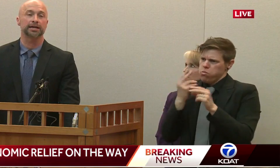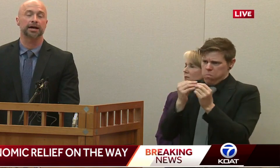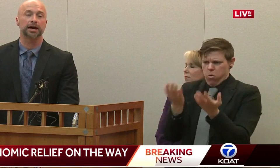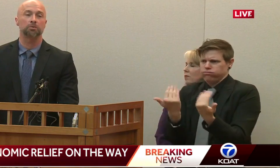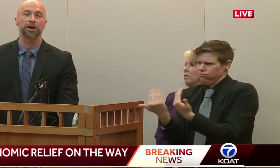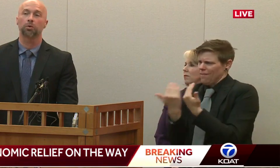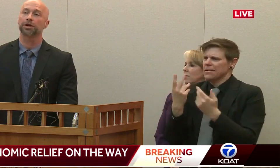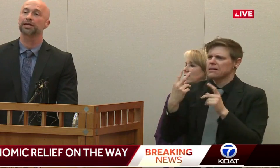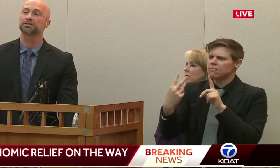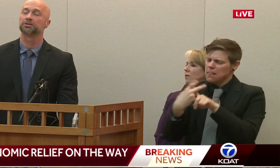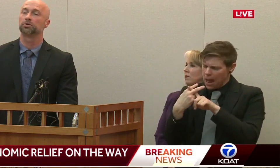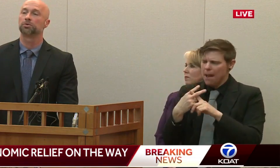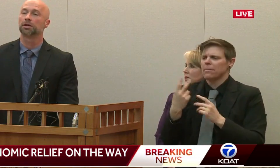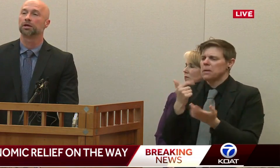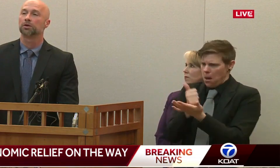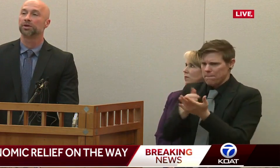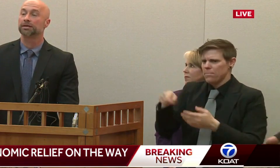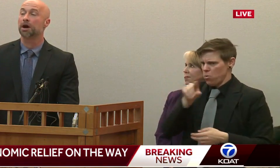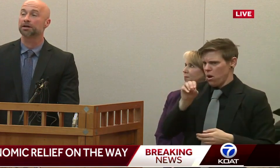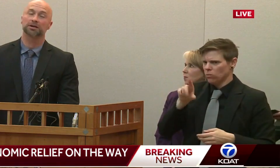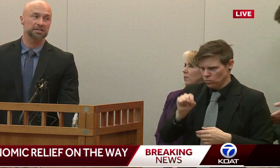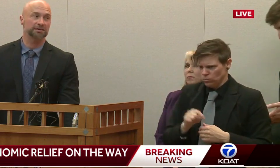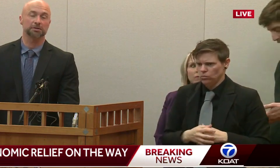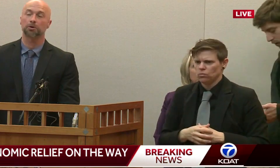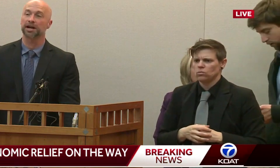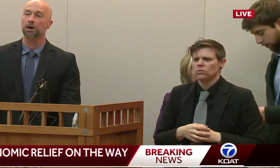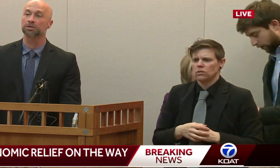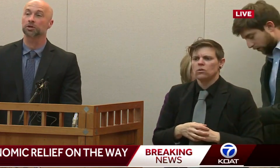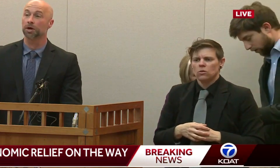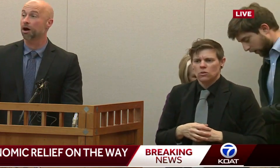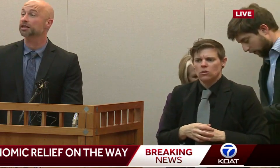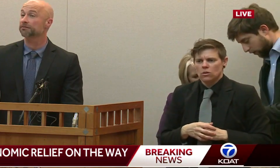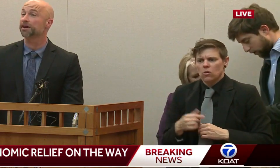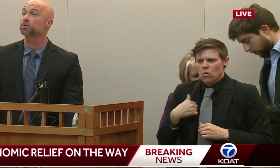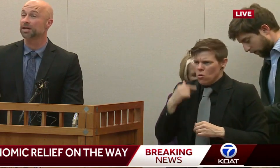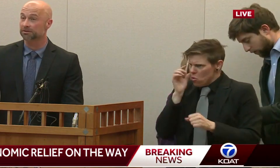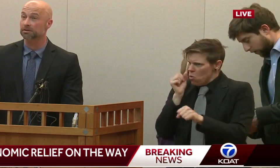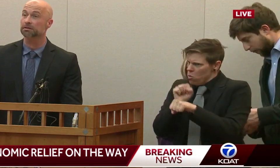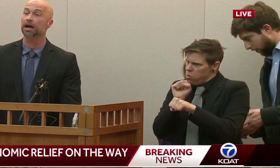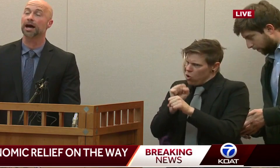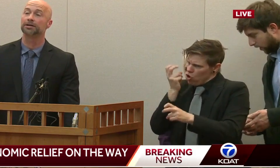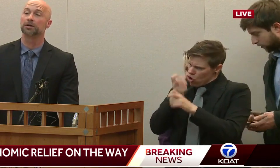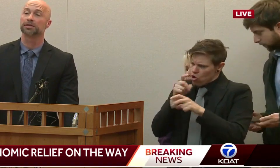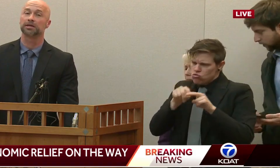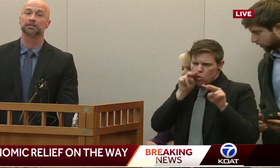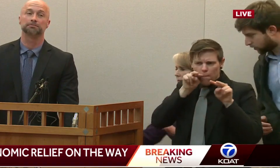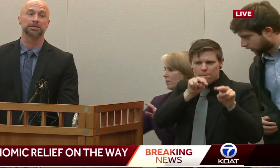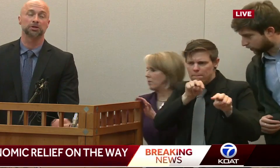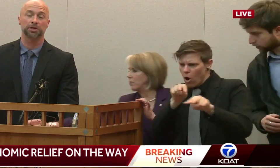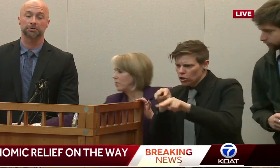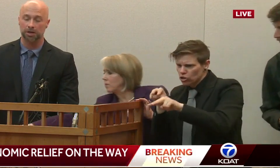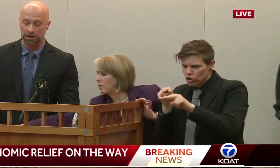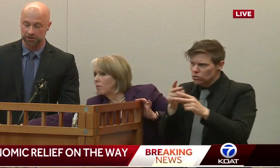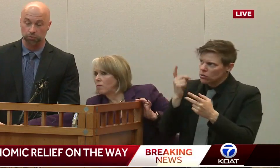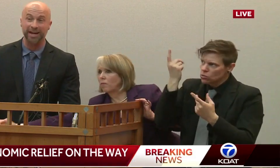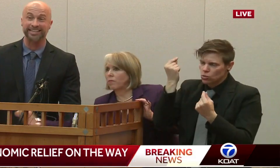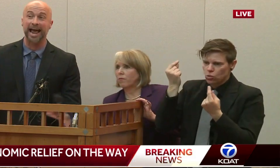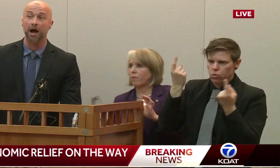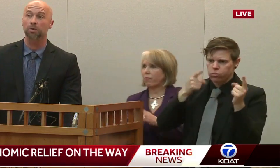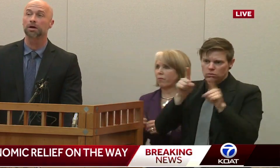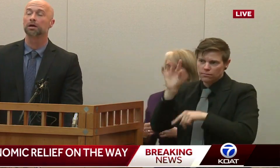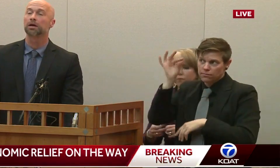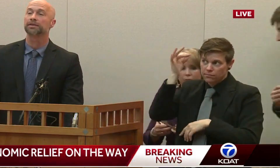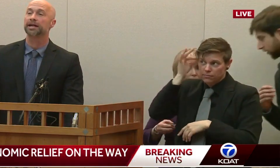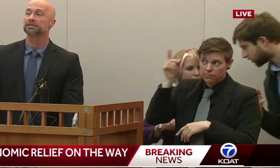is that we are working to really monitor, as the governor pointed out, what's going on at the federal level. I know that there is a bill going through Congress